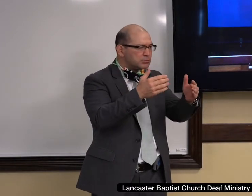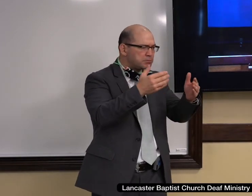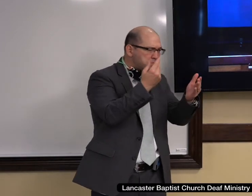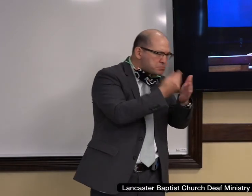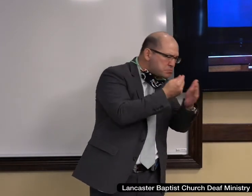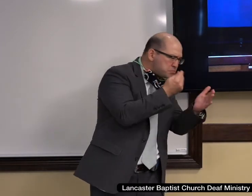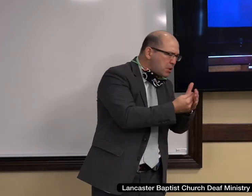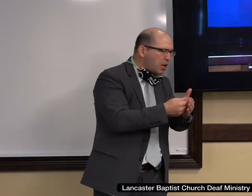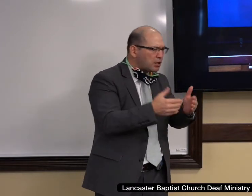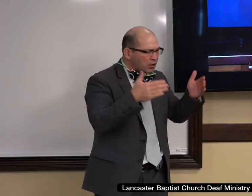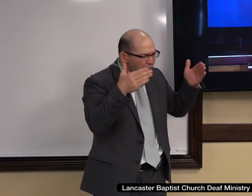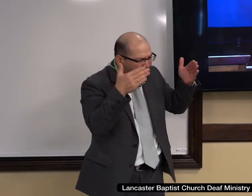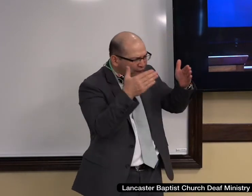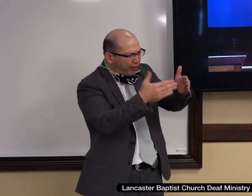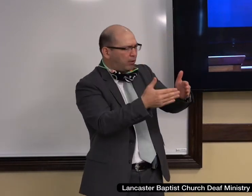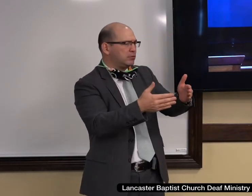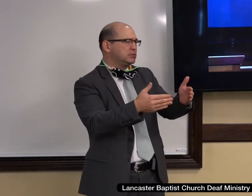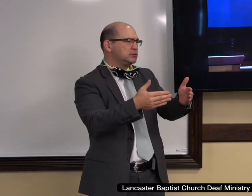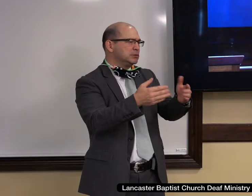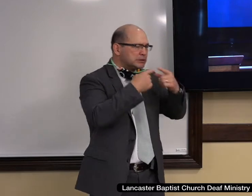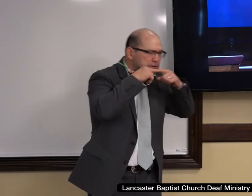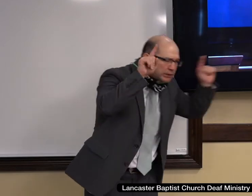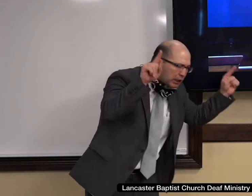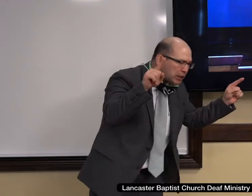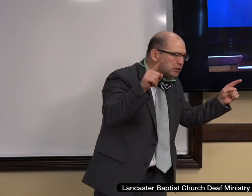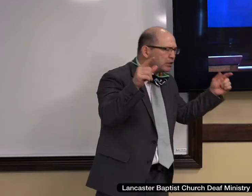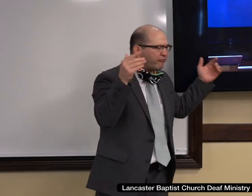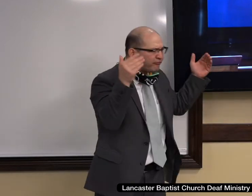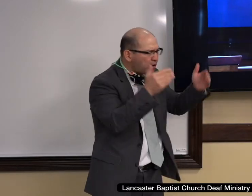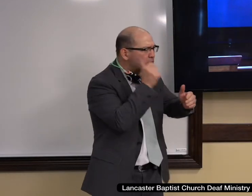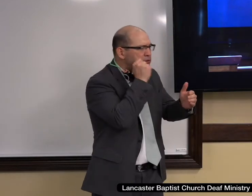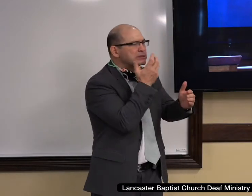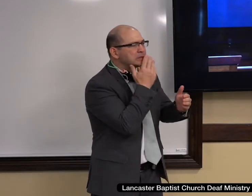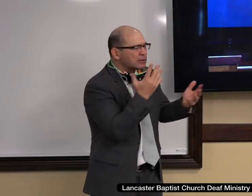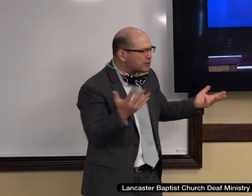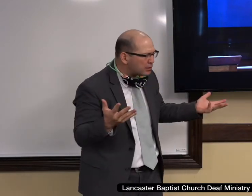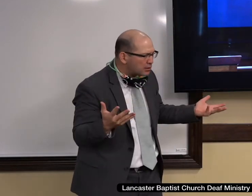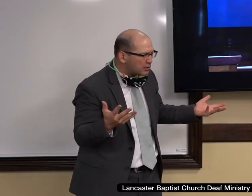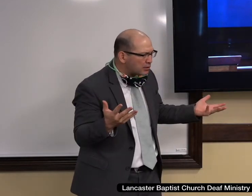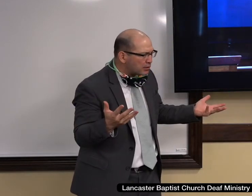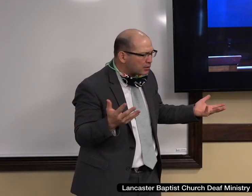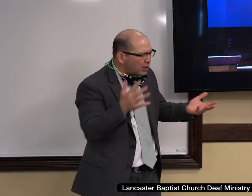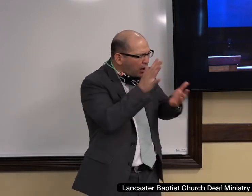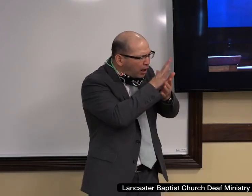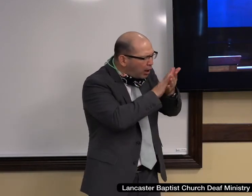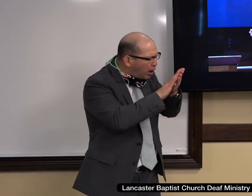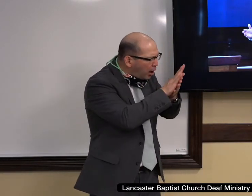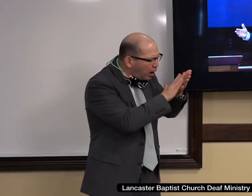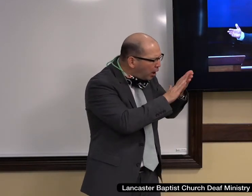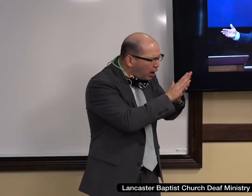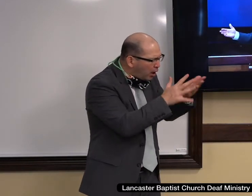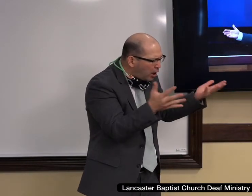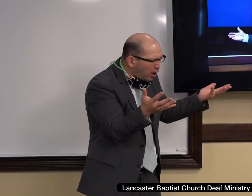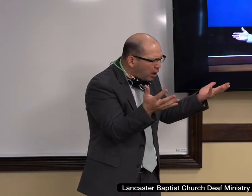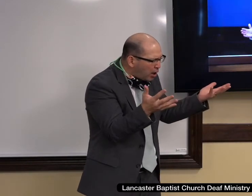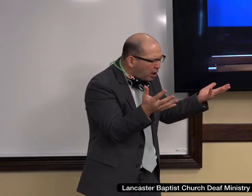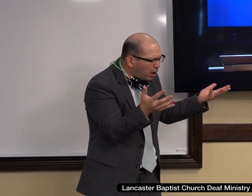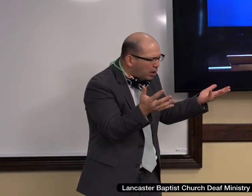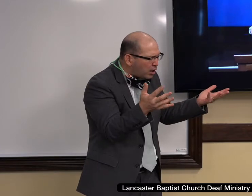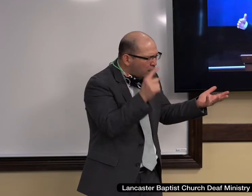How do we view our life? I propose to you that all of us, no matter what our socioeconomic background, no matter what